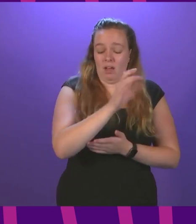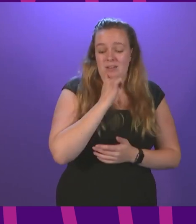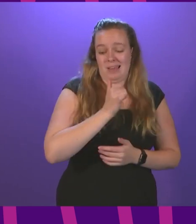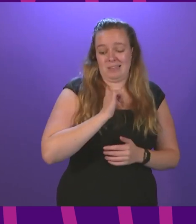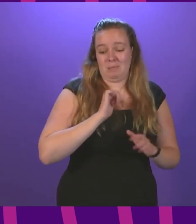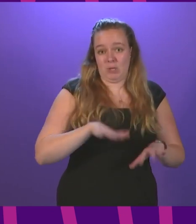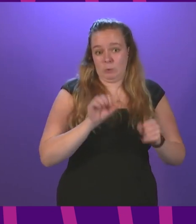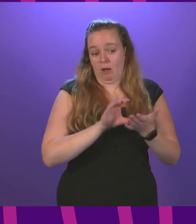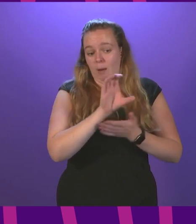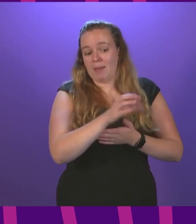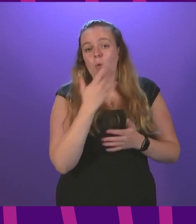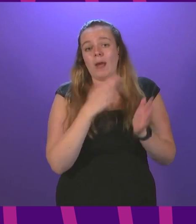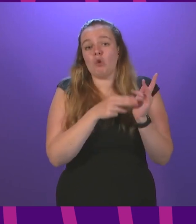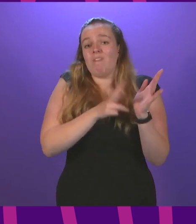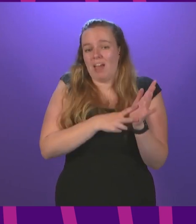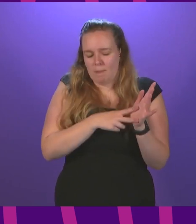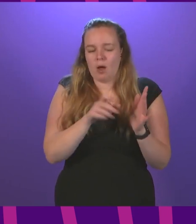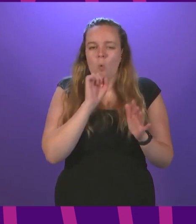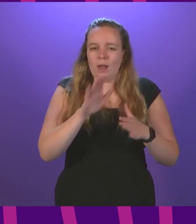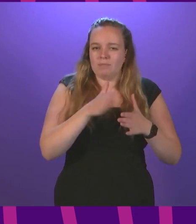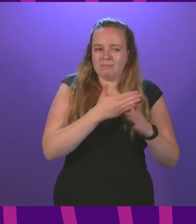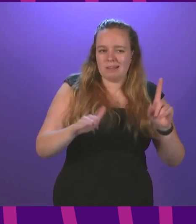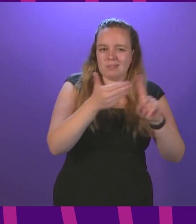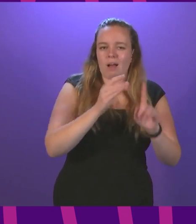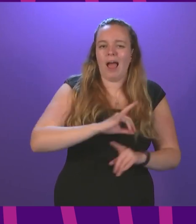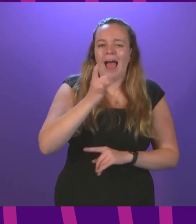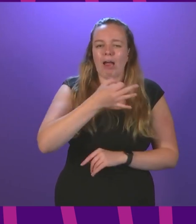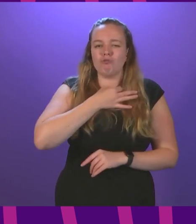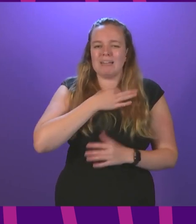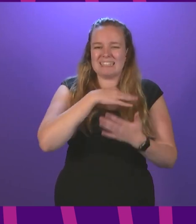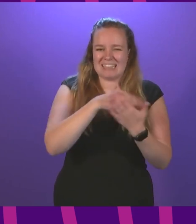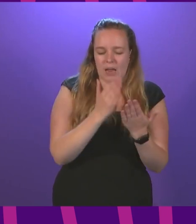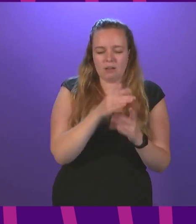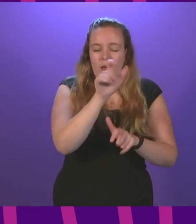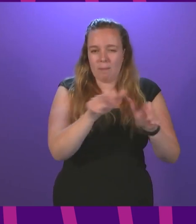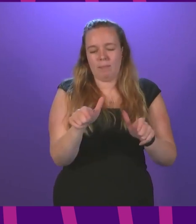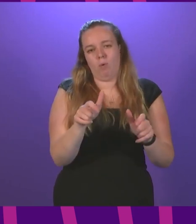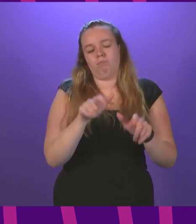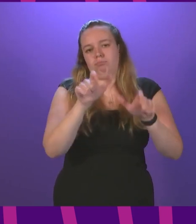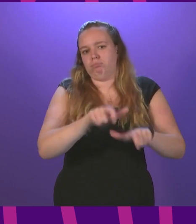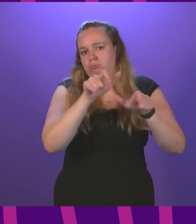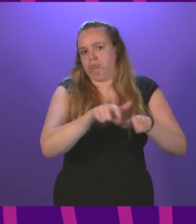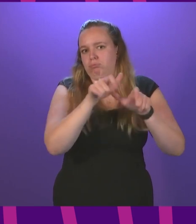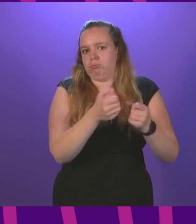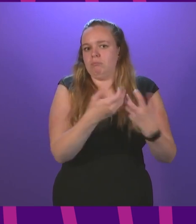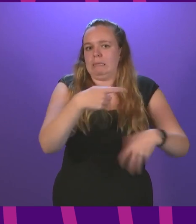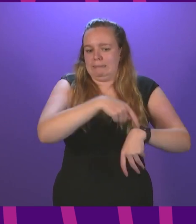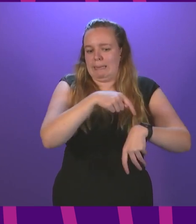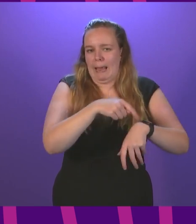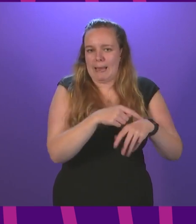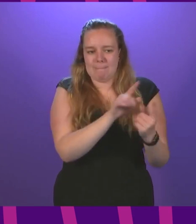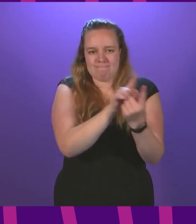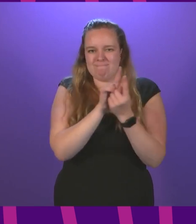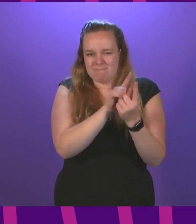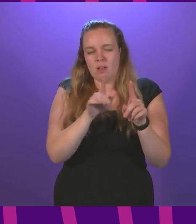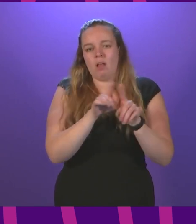to start making payments in November, will initially target higher-risk sectors, where people spend significant amounts of time in close proximity to each